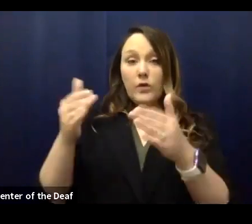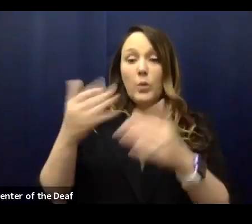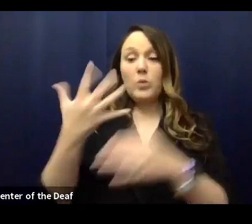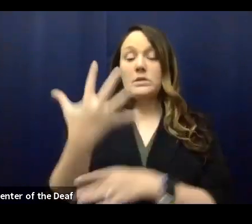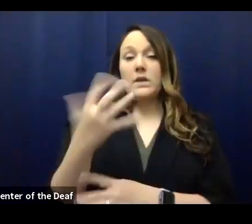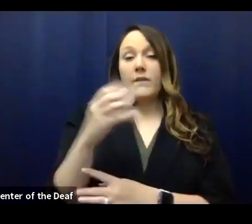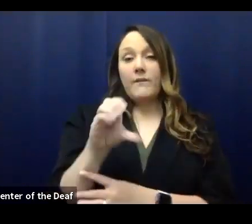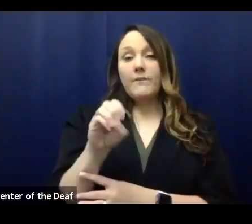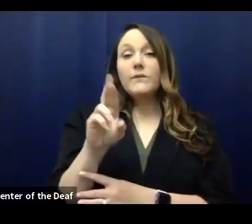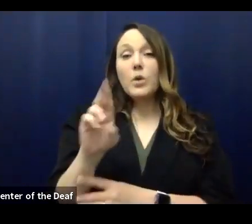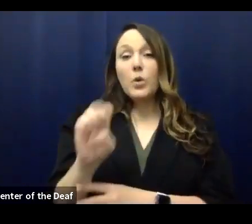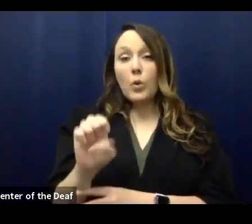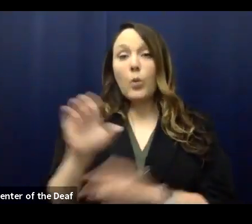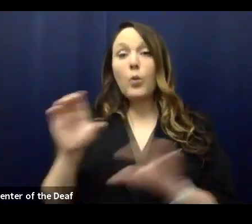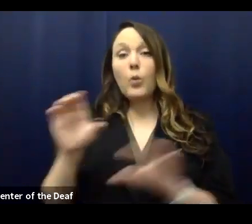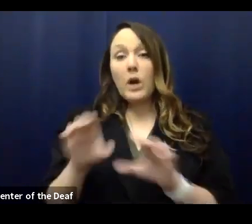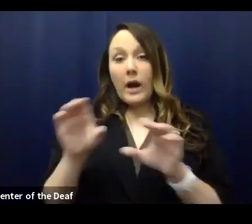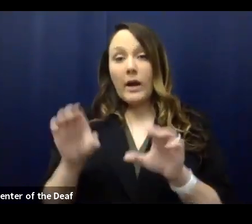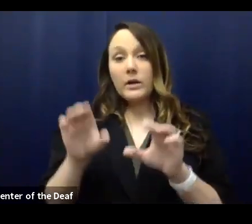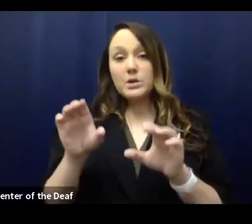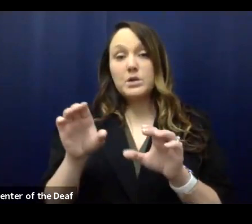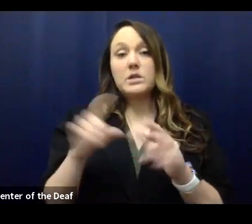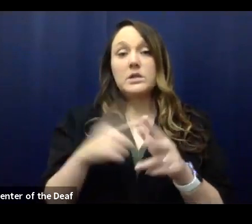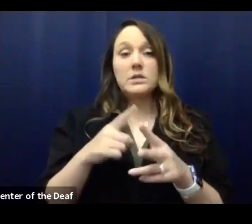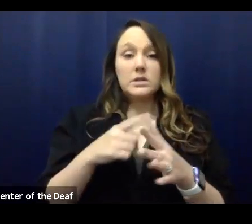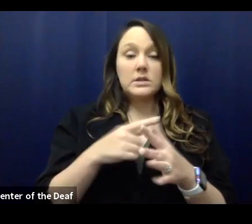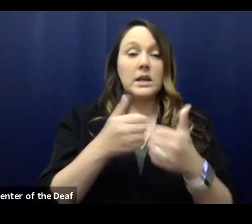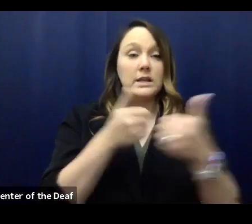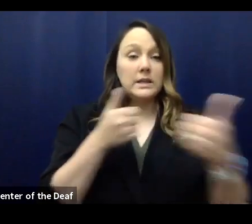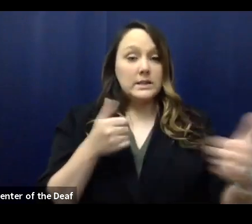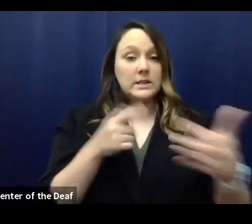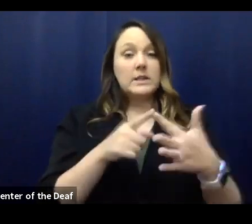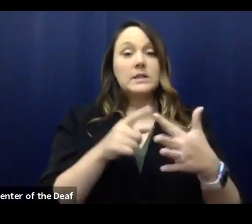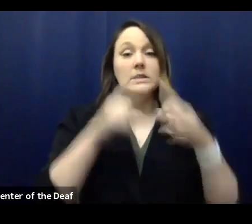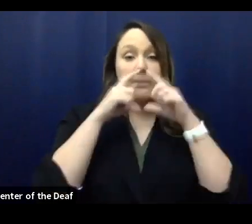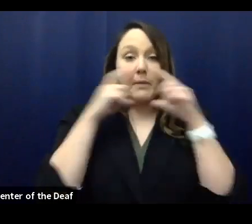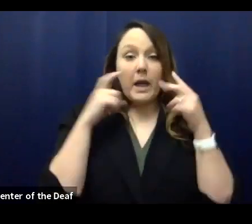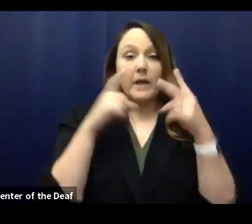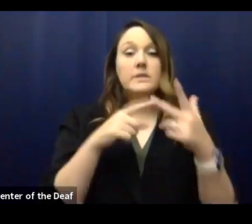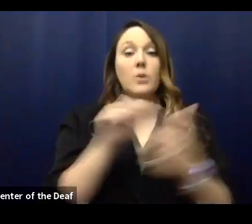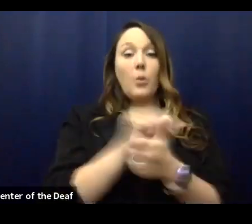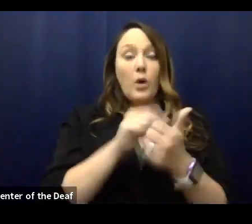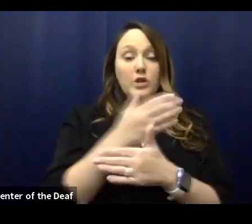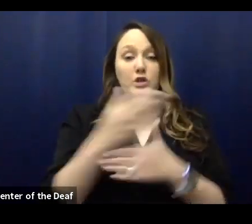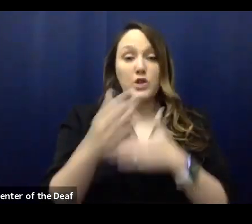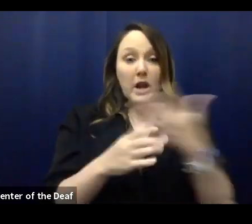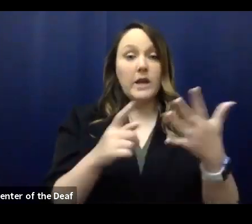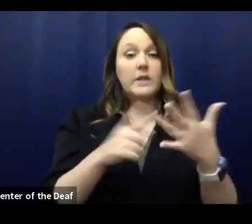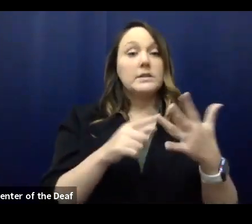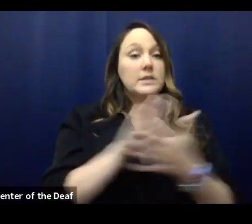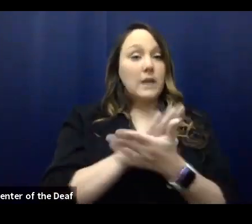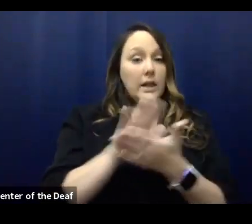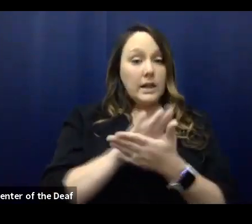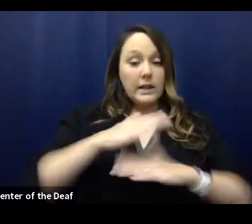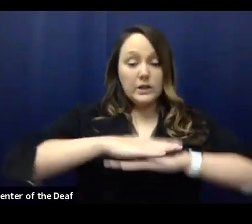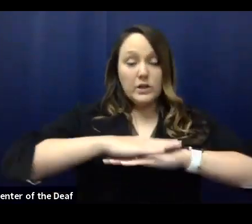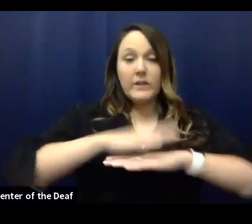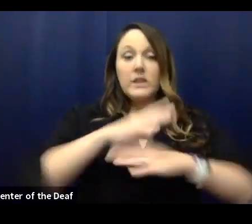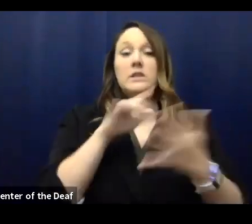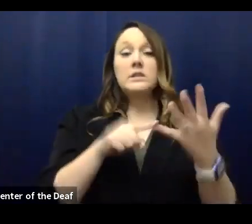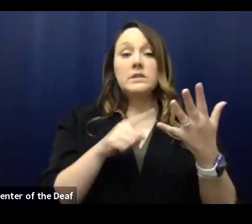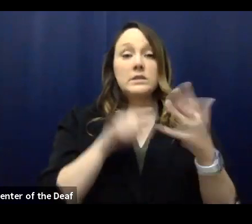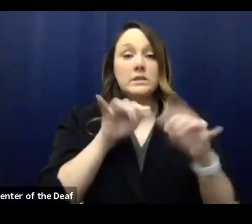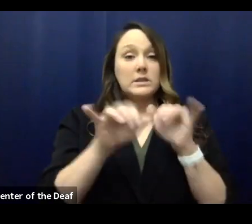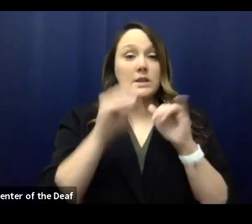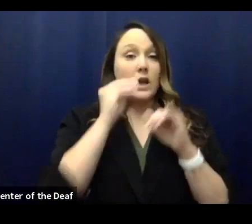actions of physical distancing, wearing a face mask, washing your hands, cleaning surfaces, and staying home if you're sick.